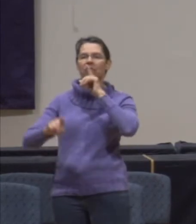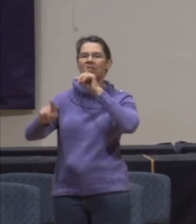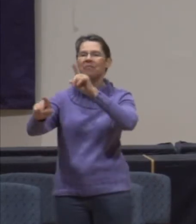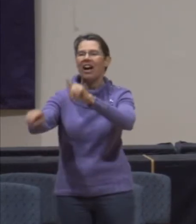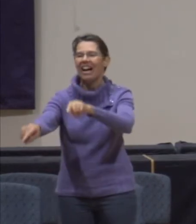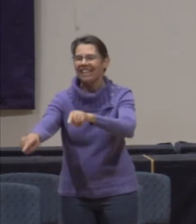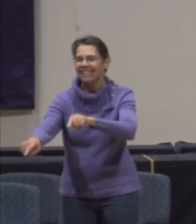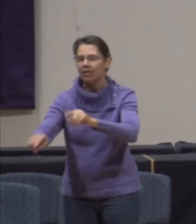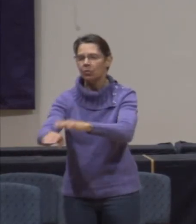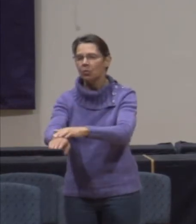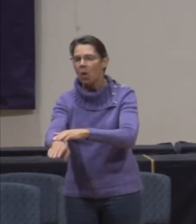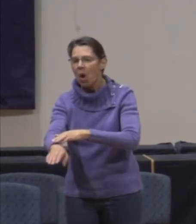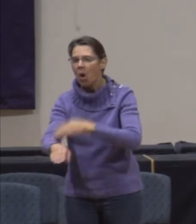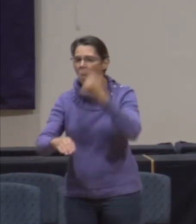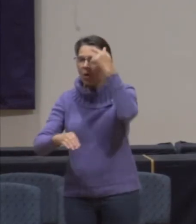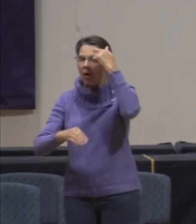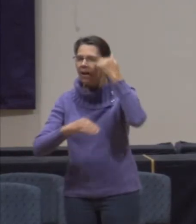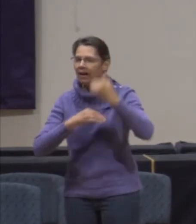patience.